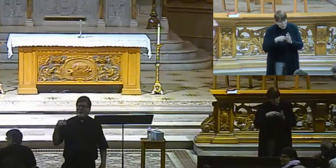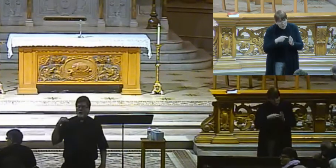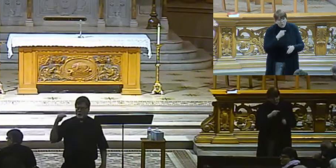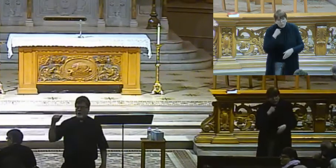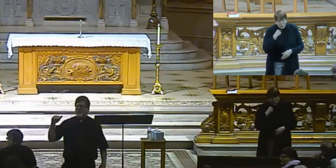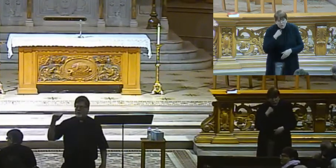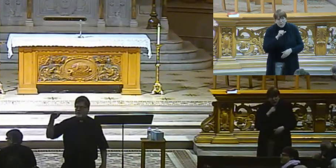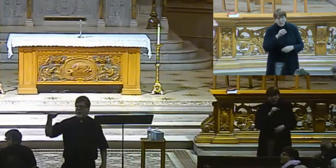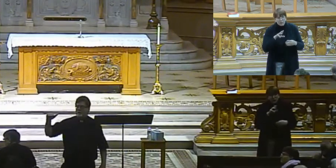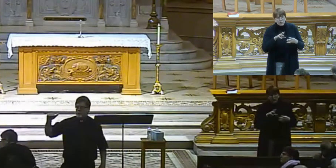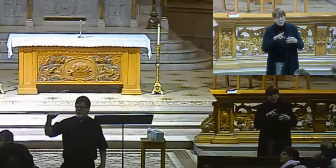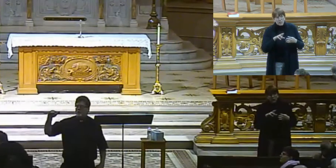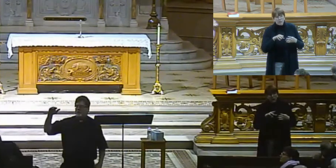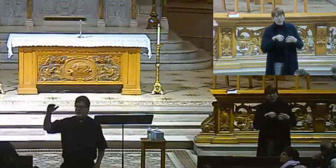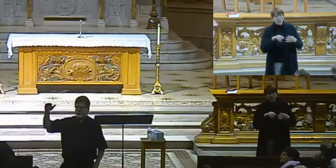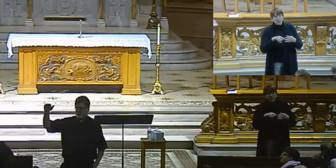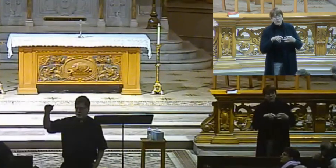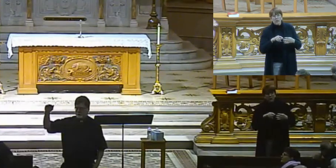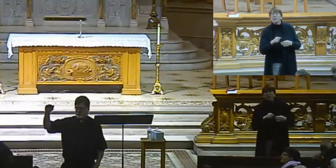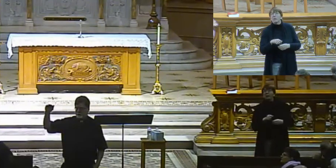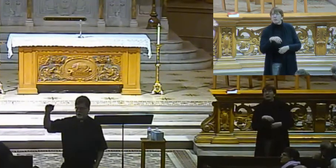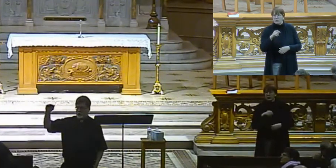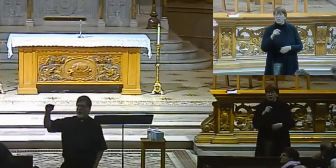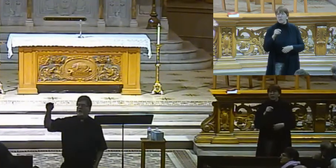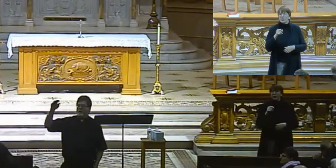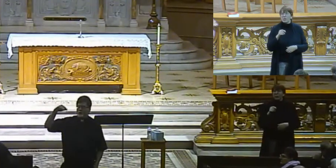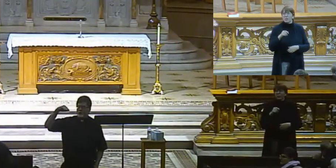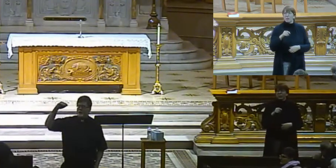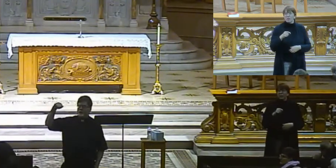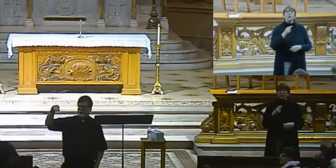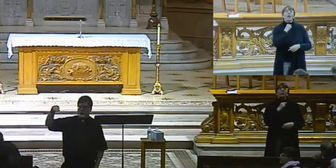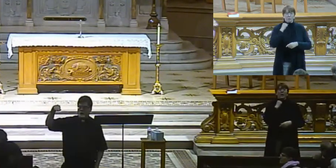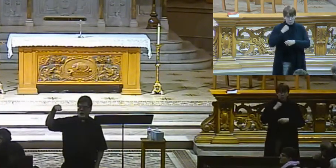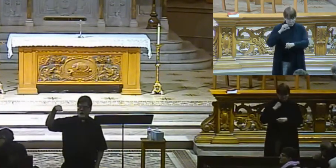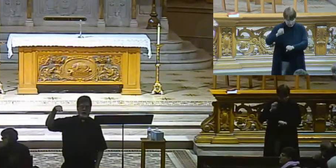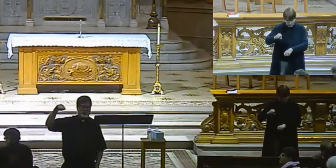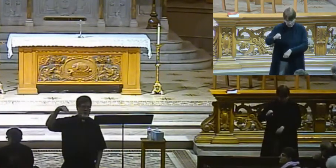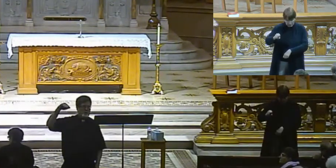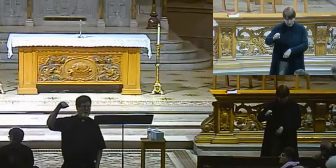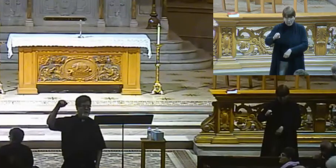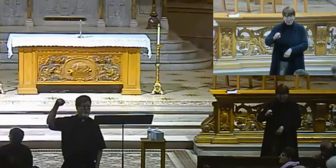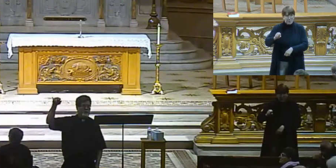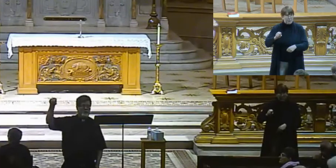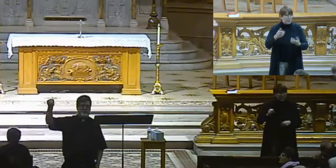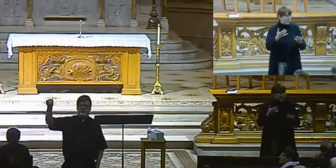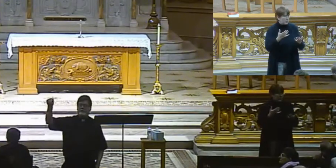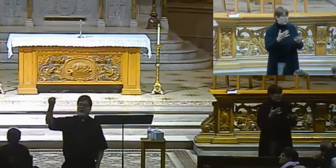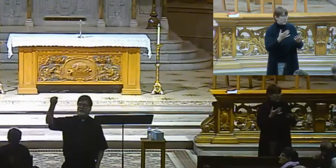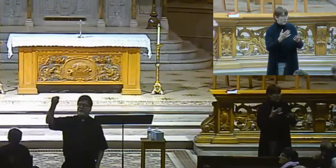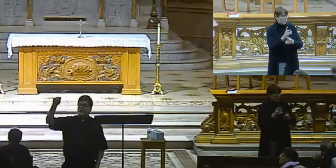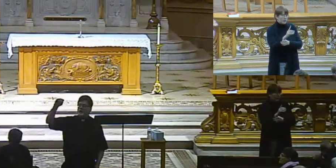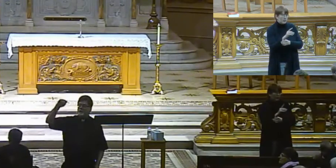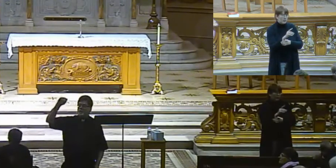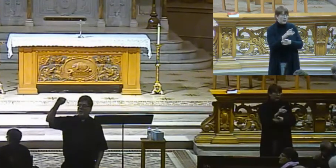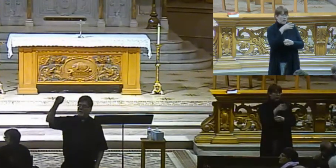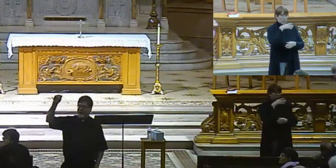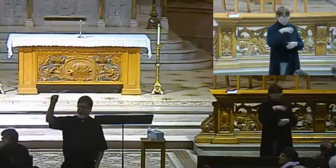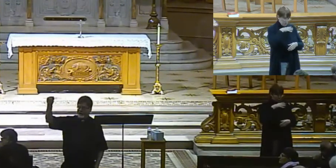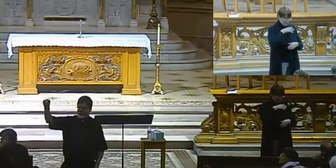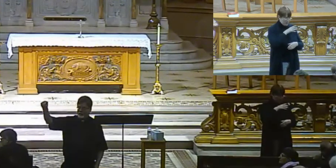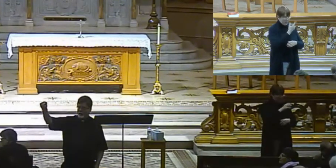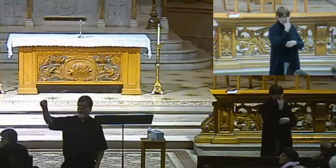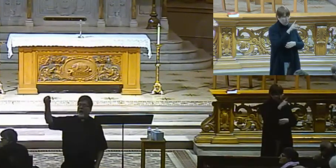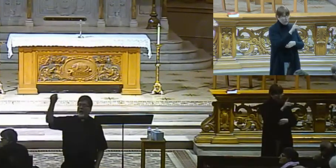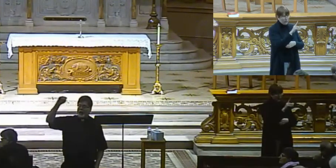Okay. The ordination of women to the priesthood, all right? There is a, he's asking what about the ordination of women to the